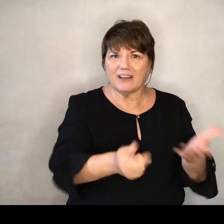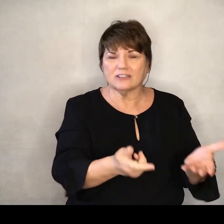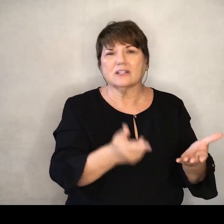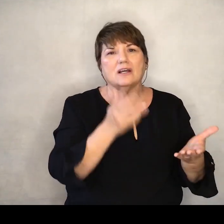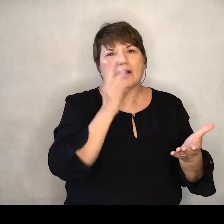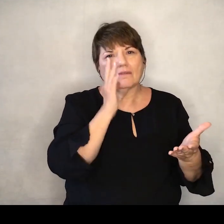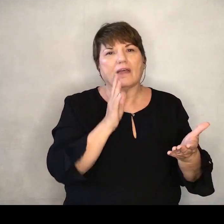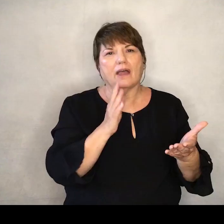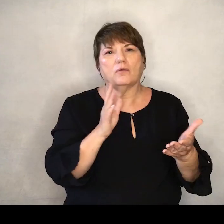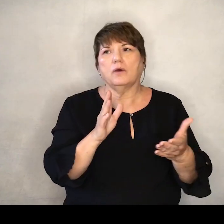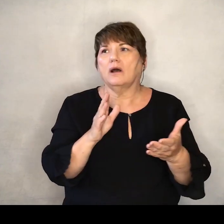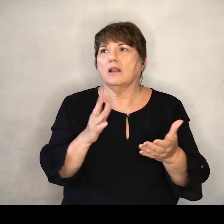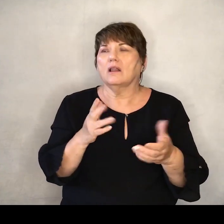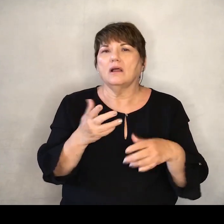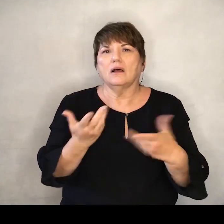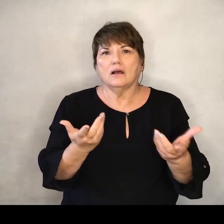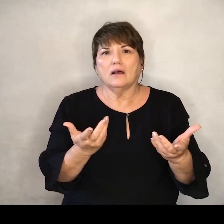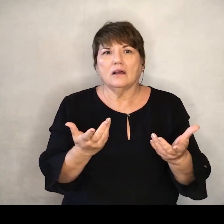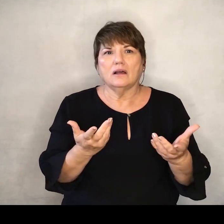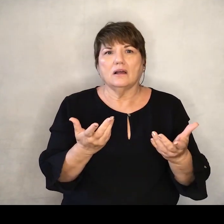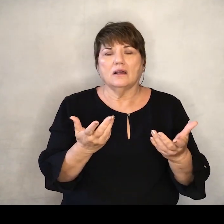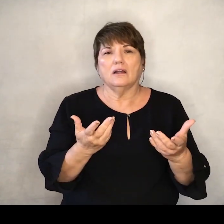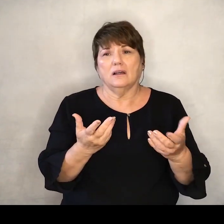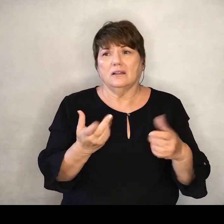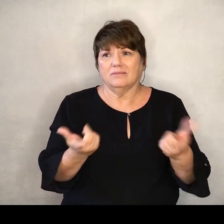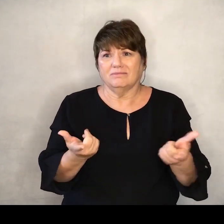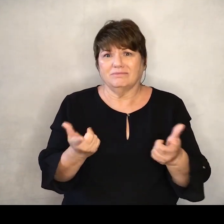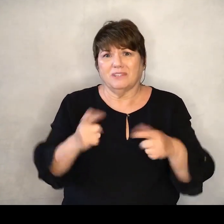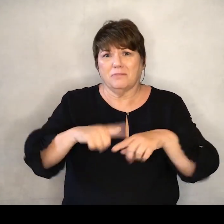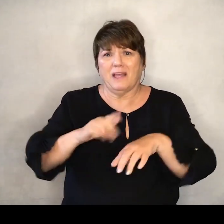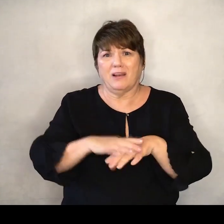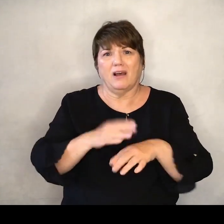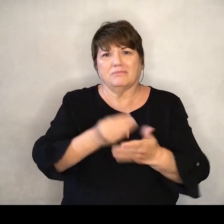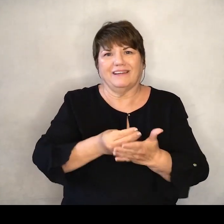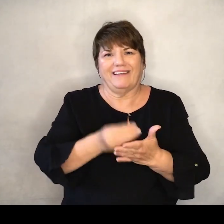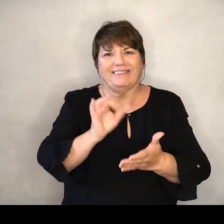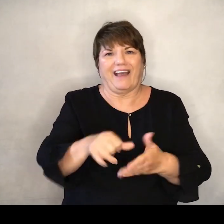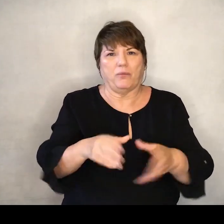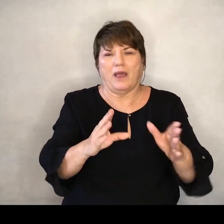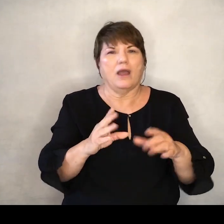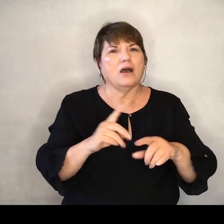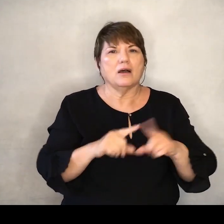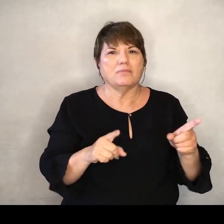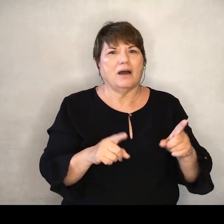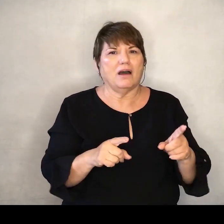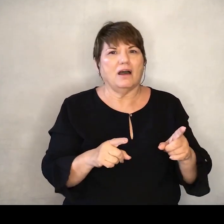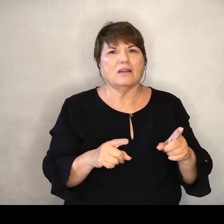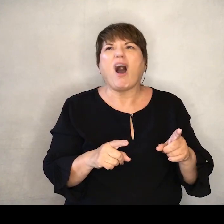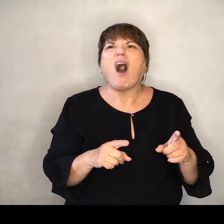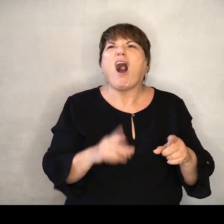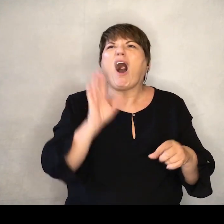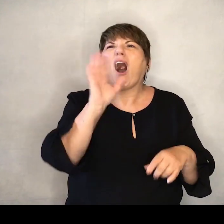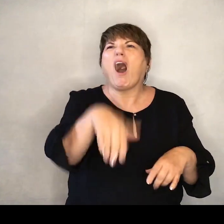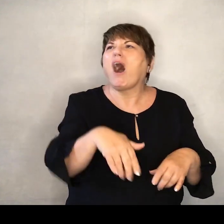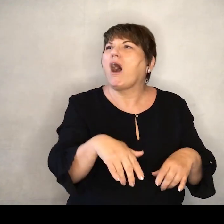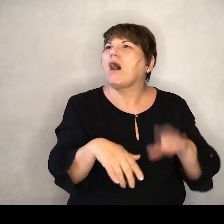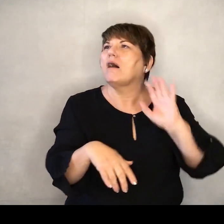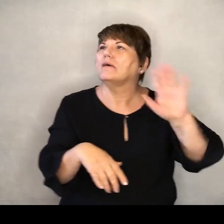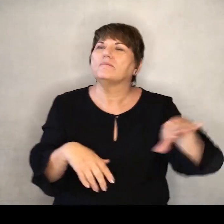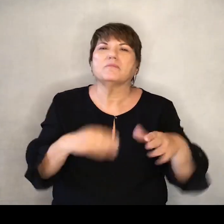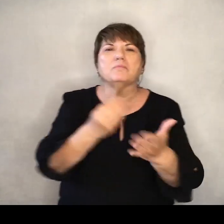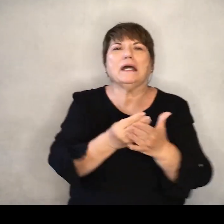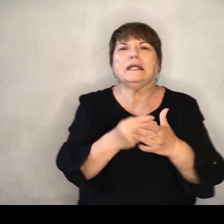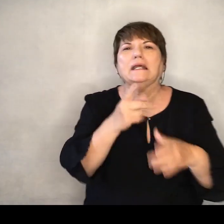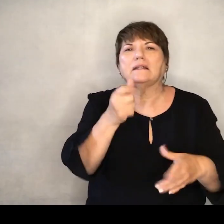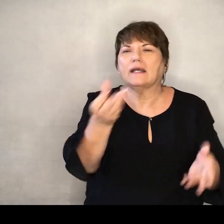lean into The help that we might be able to offer them as church Or they're going to say Well they're not giving me money I'm going to go someplace else And try to find my money someplace